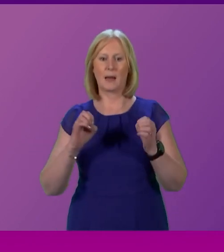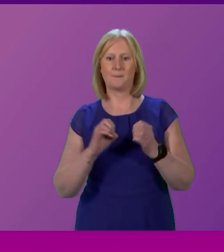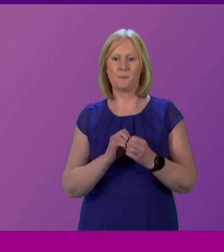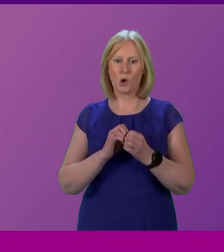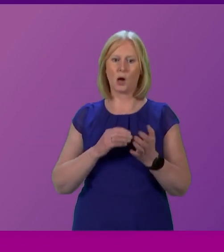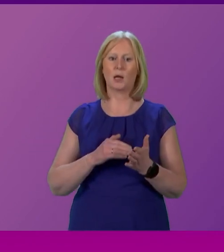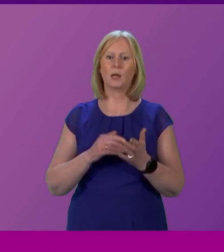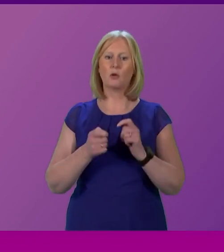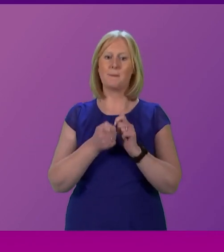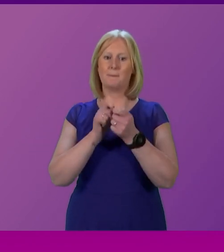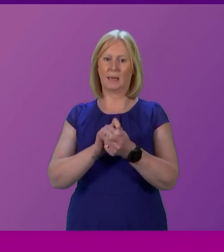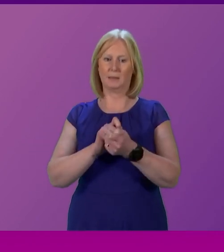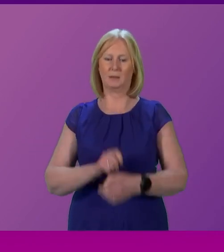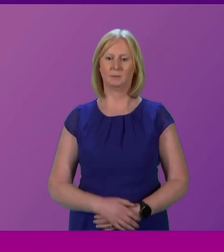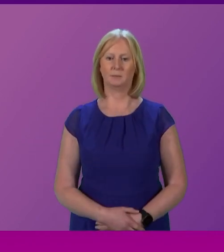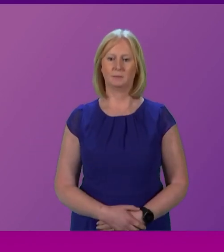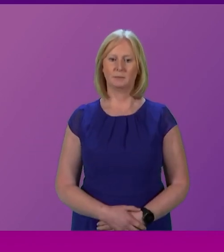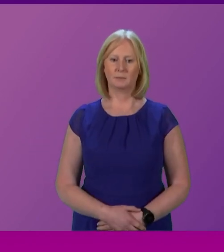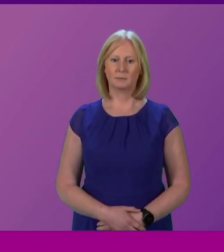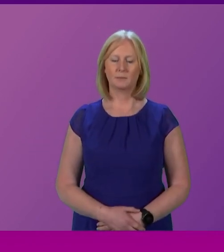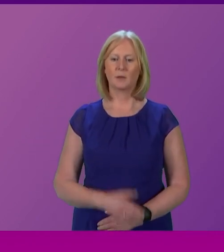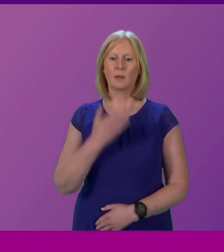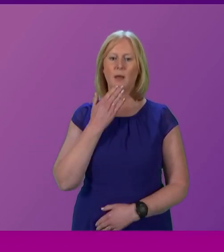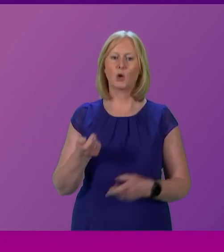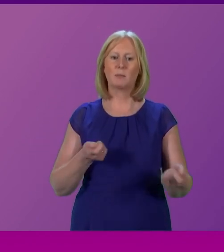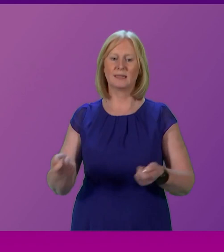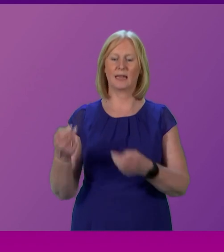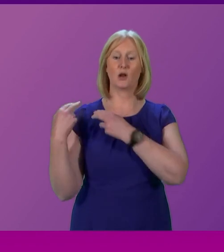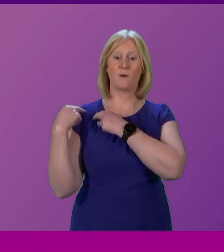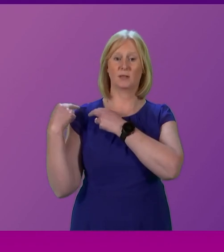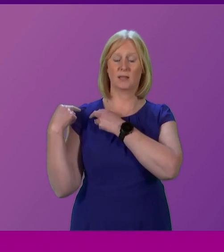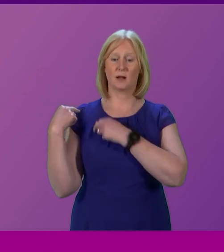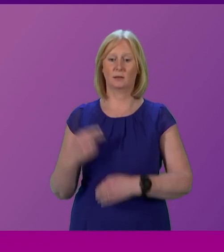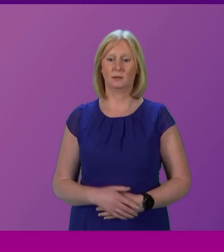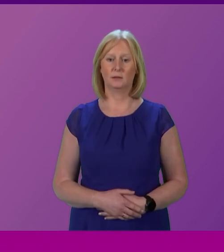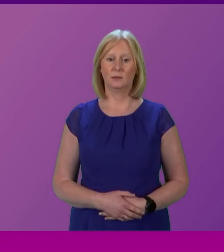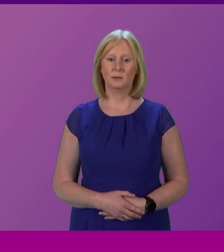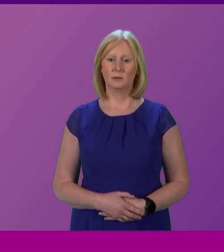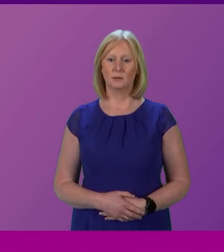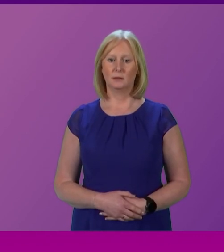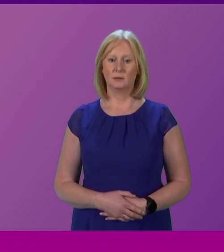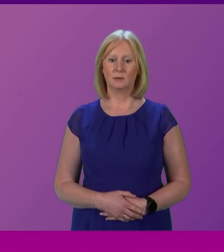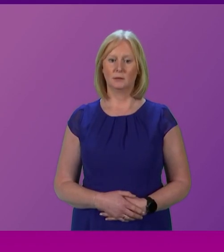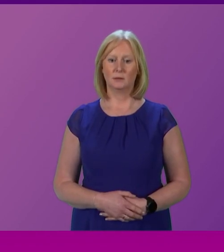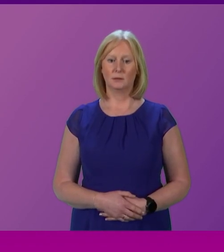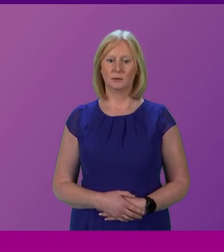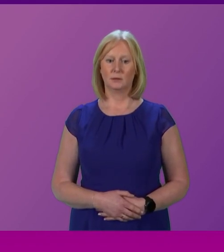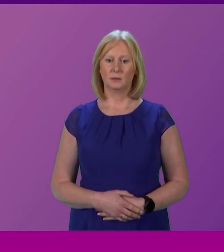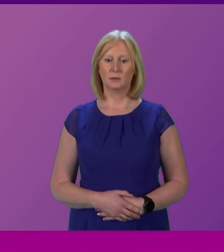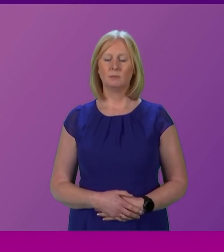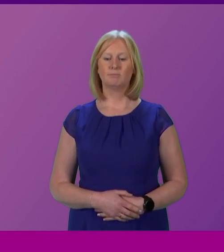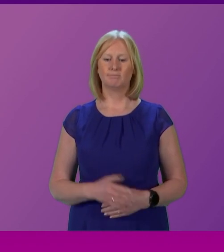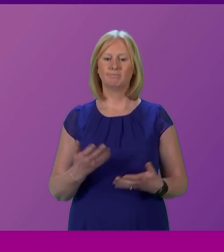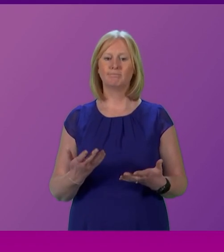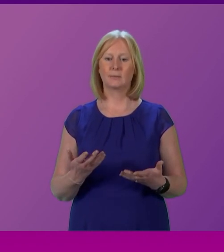.3. Up to six minutes please, Ms Boyack. Thank you very much, Deputy Presiding Officer. So this is the deployment, this debate.